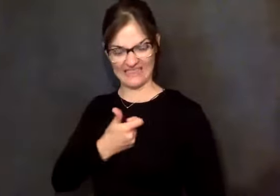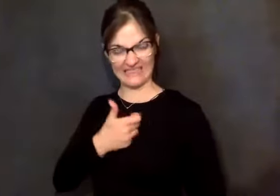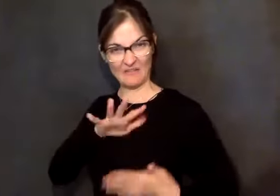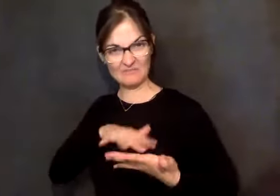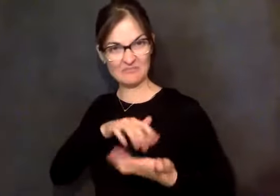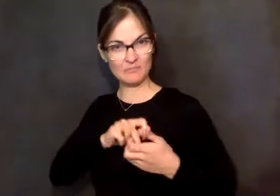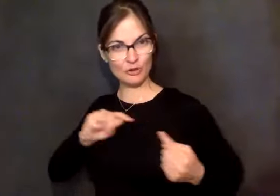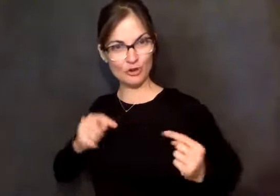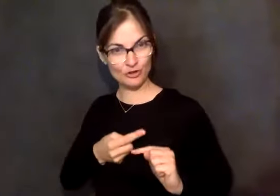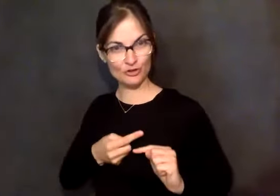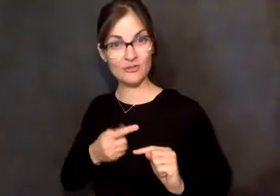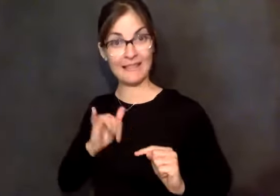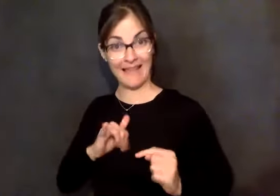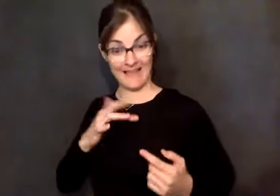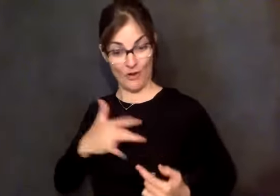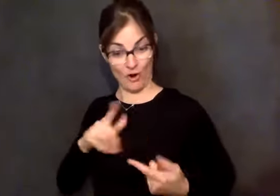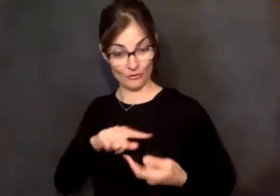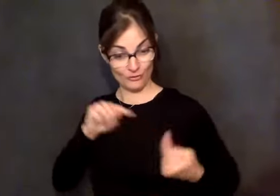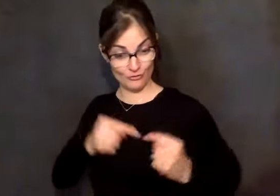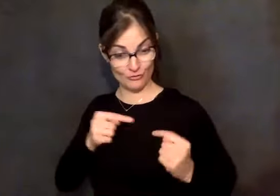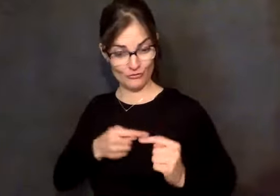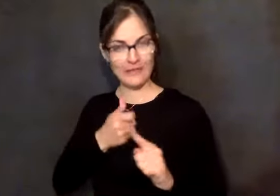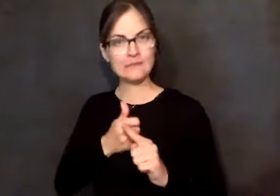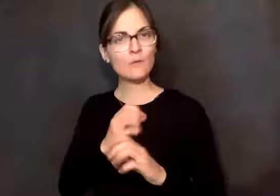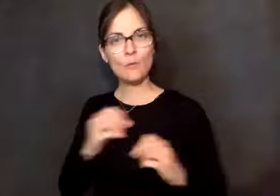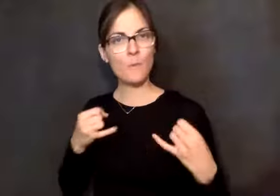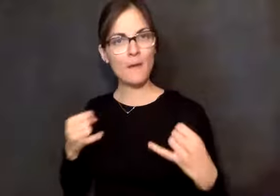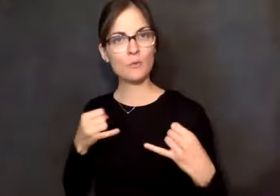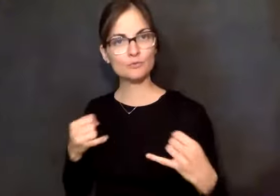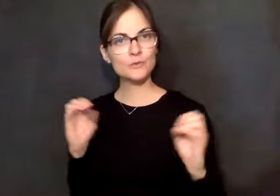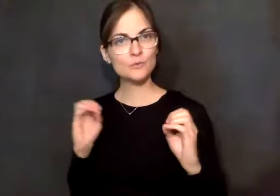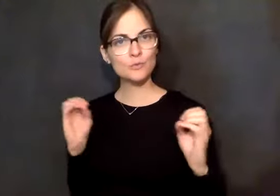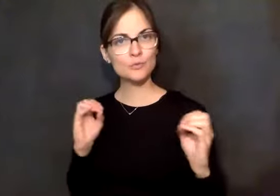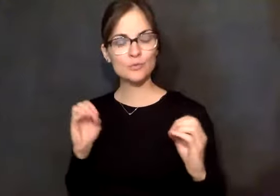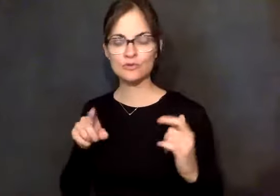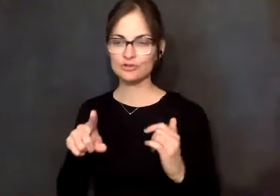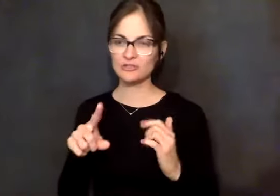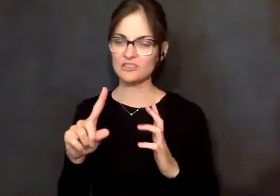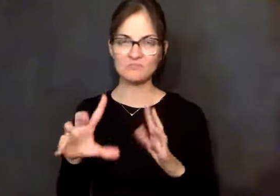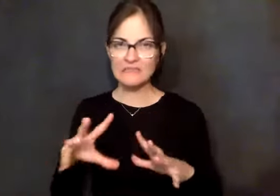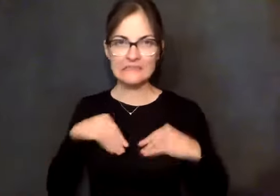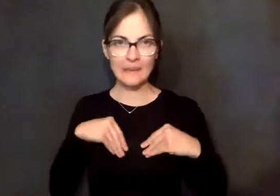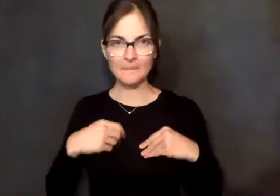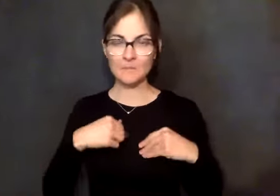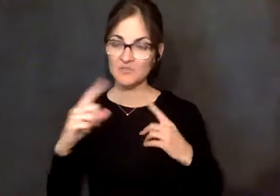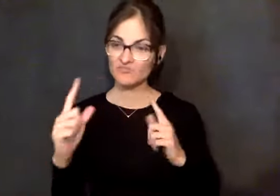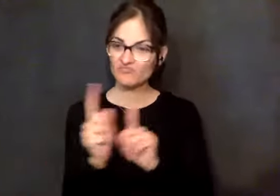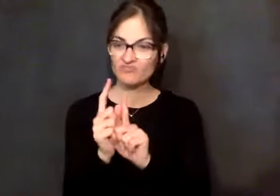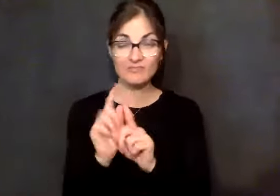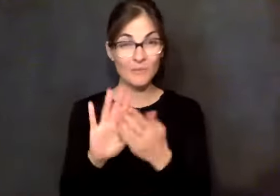knows no boundary. And I knew that God had put the right person in my life. And she became the first mother I ever